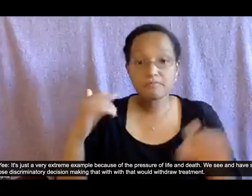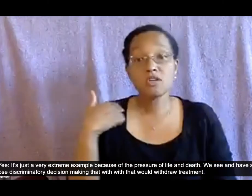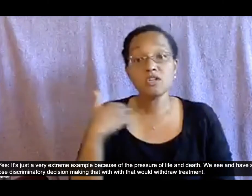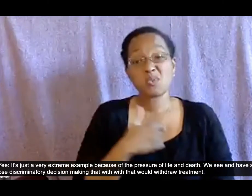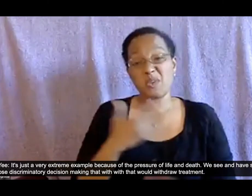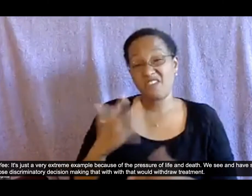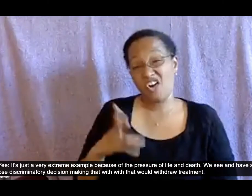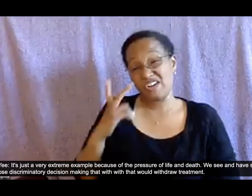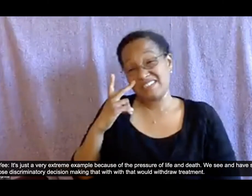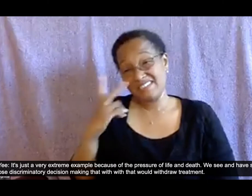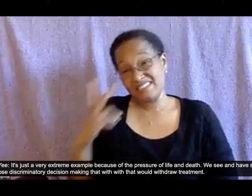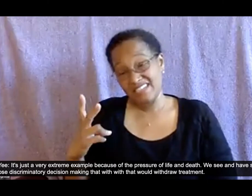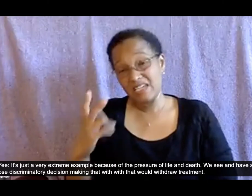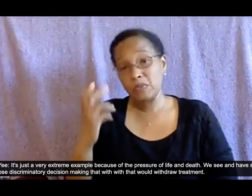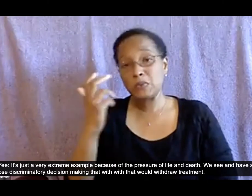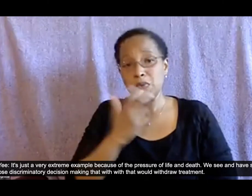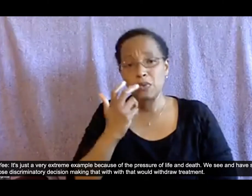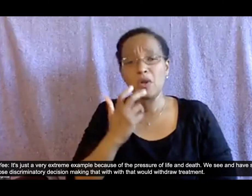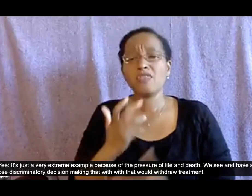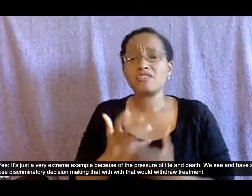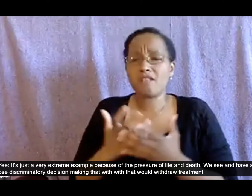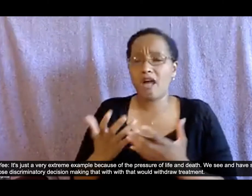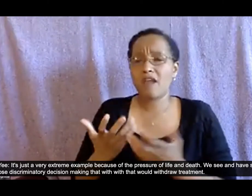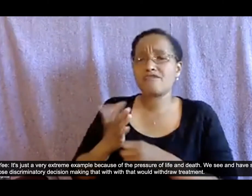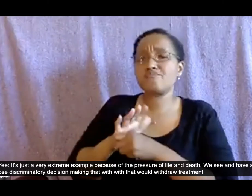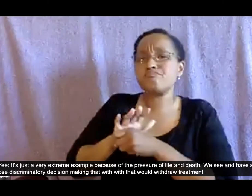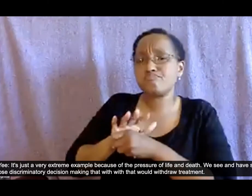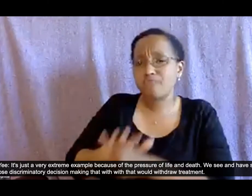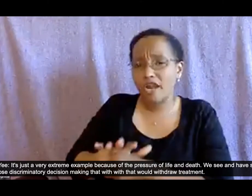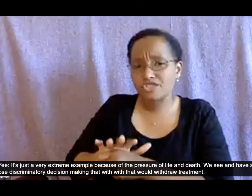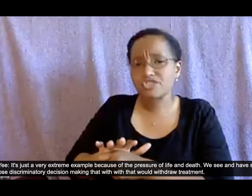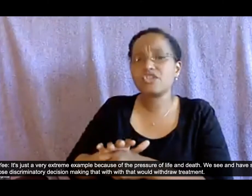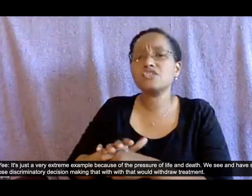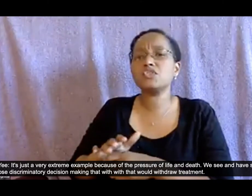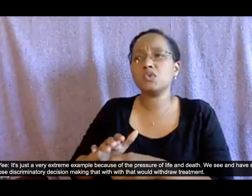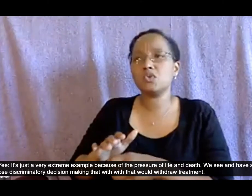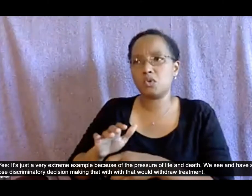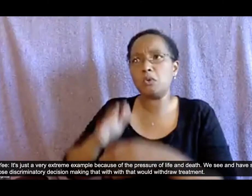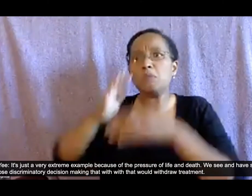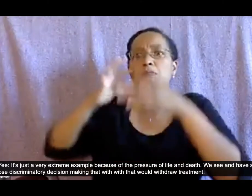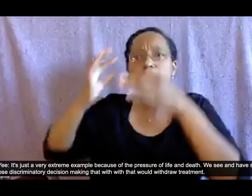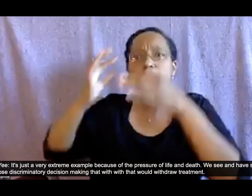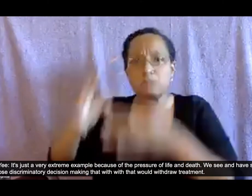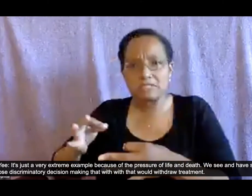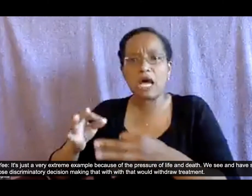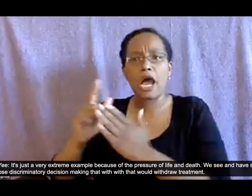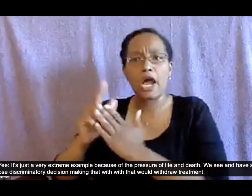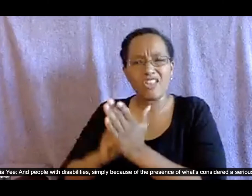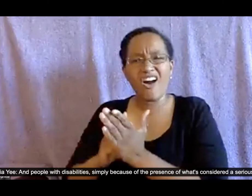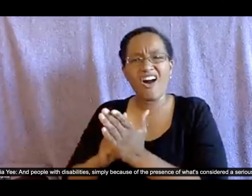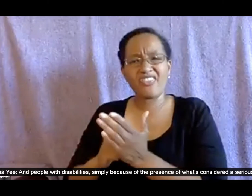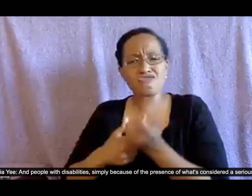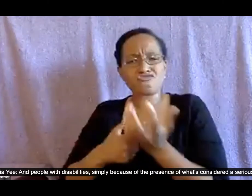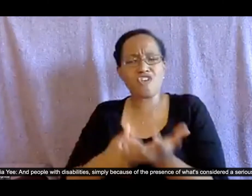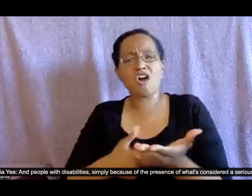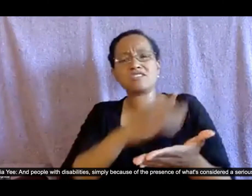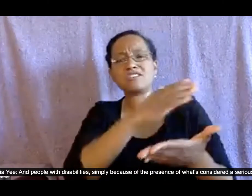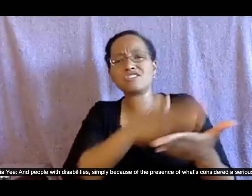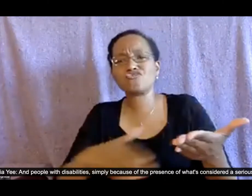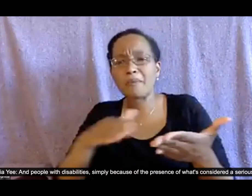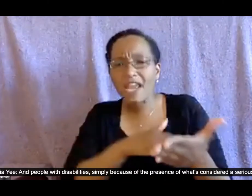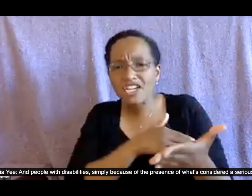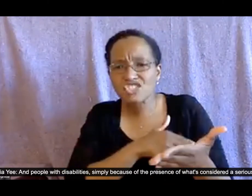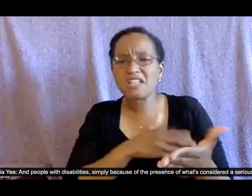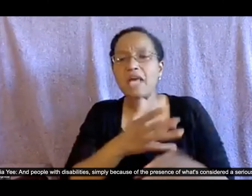the pressure to impose discriminatory decision making that with with that would withdraw treatment from people with disabilities